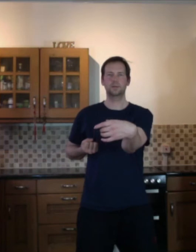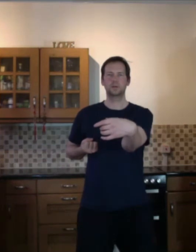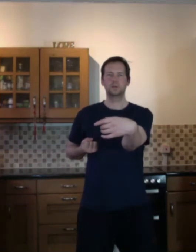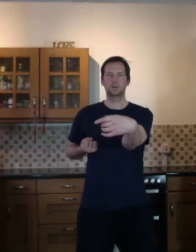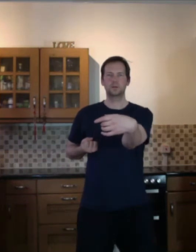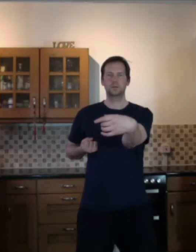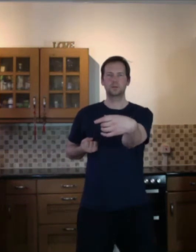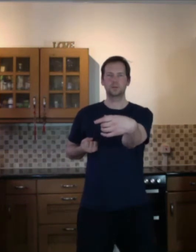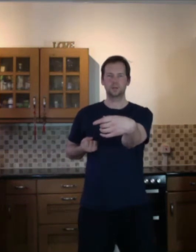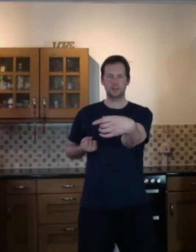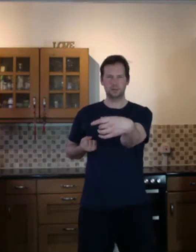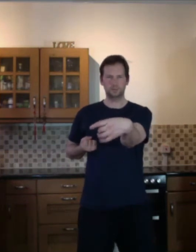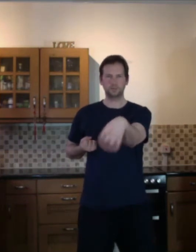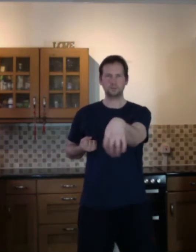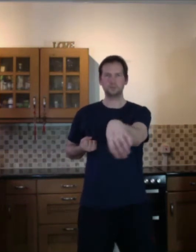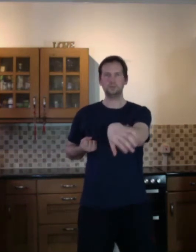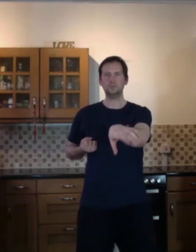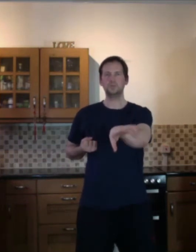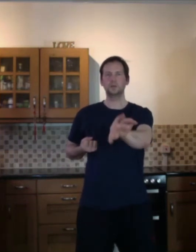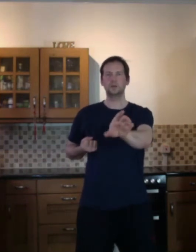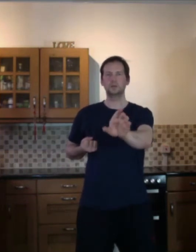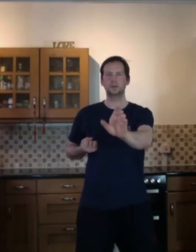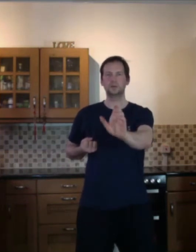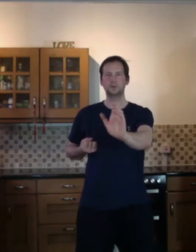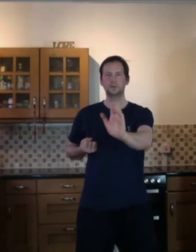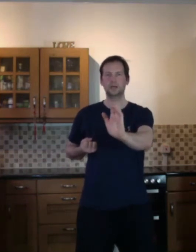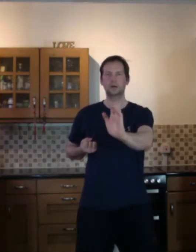So first Foqsau. Round into Wu Sao.